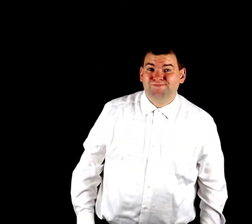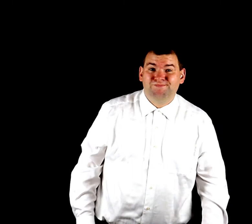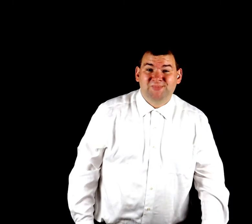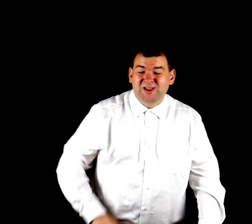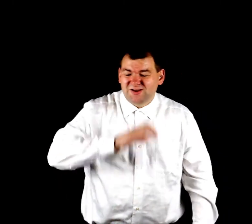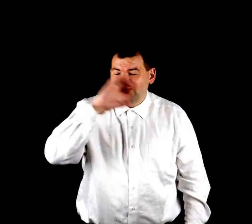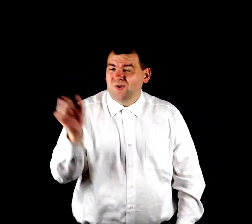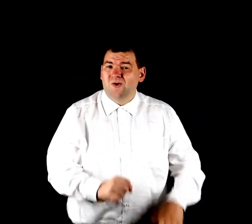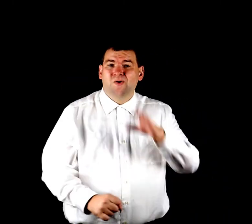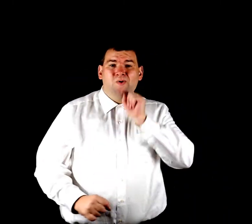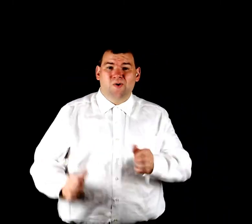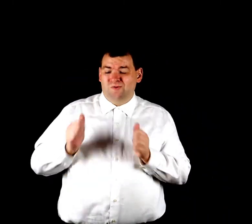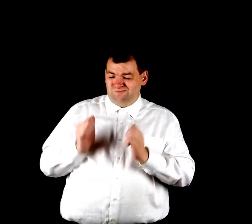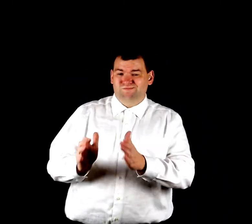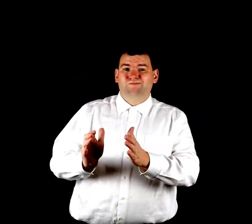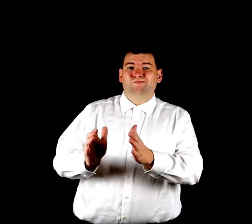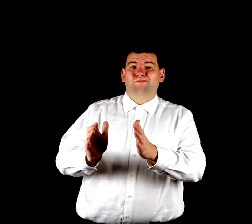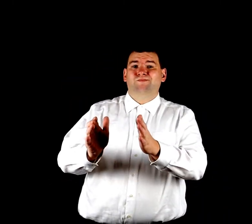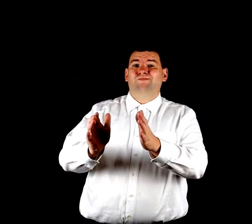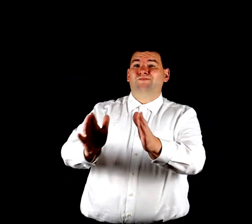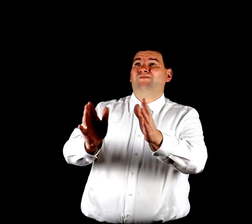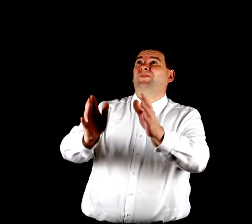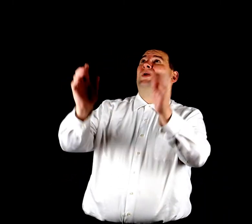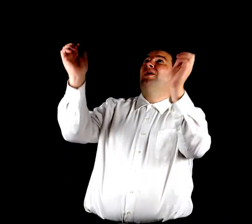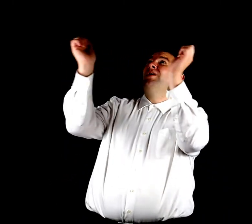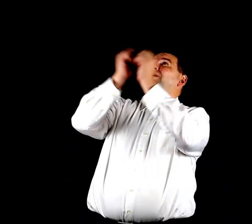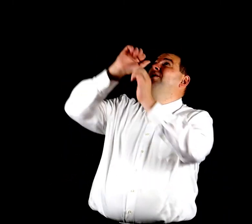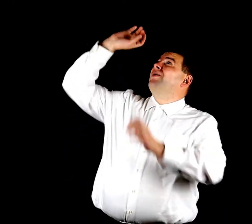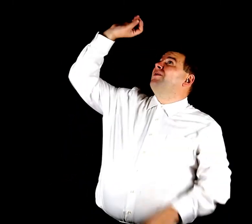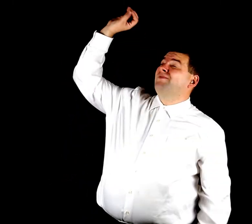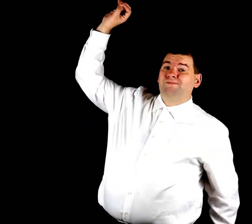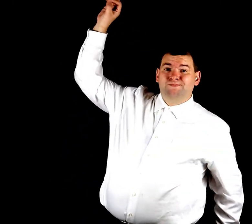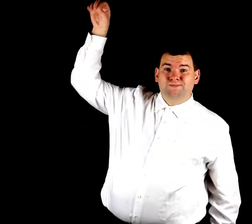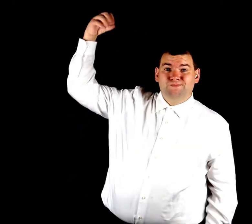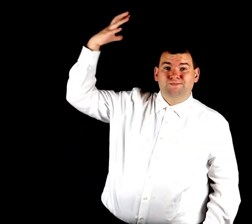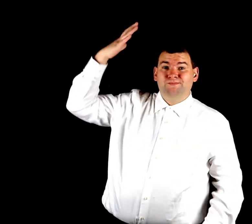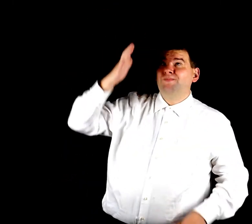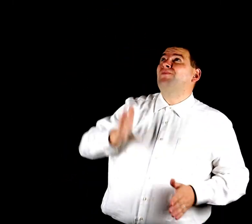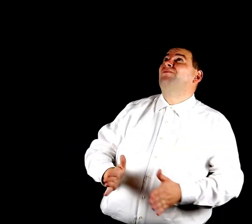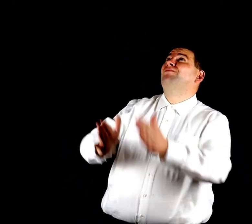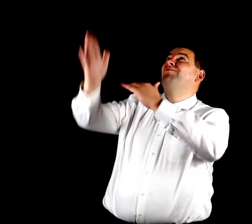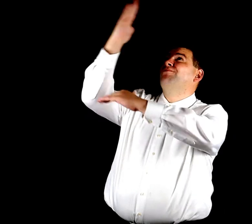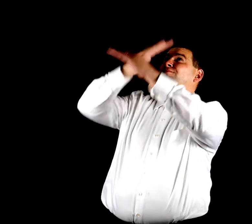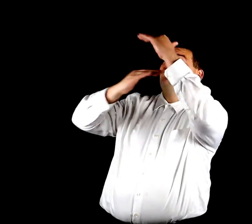It's the old, old highway paved with grace all the way home.